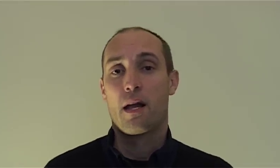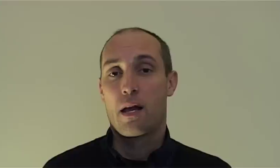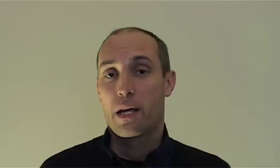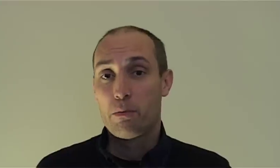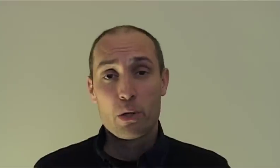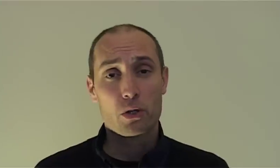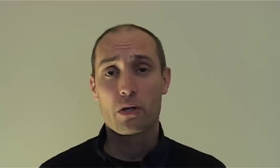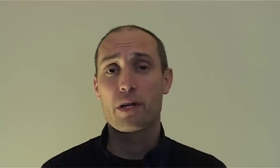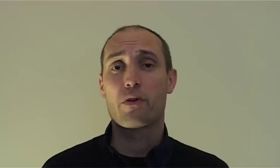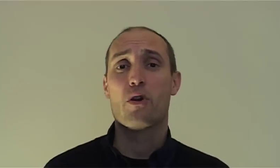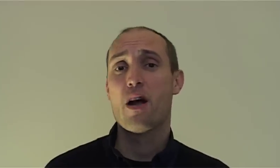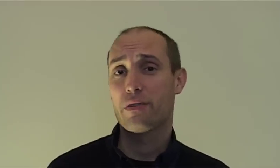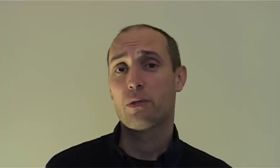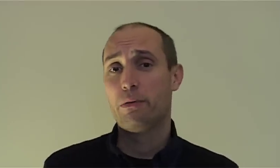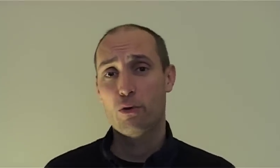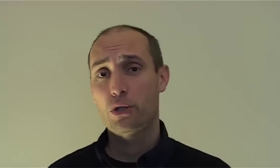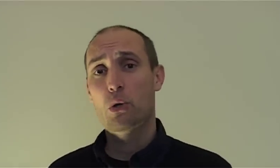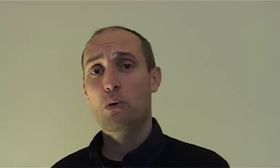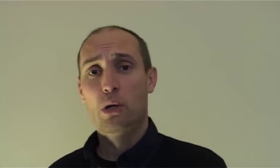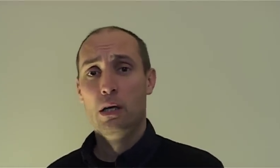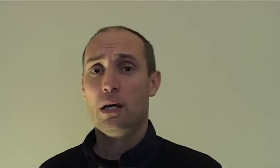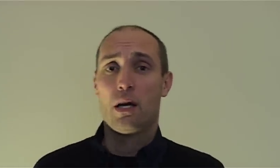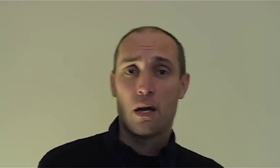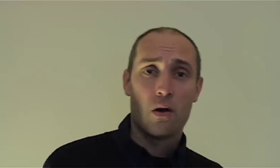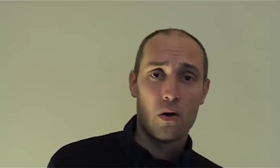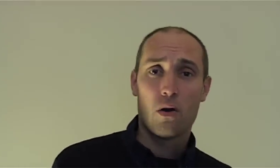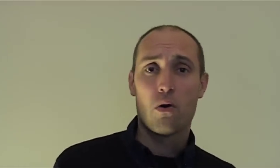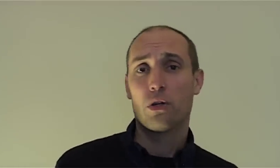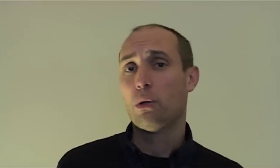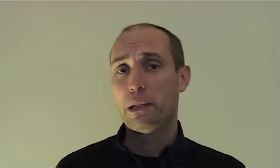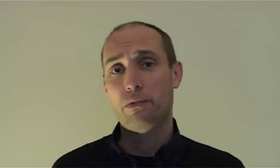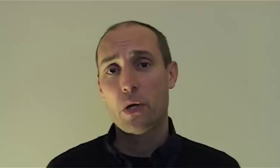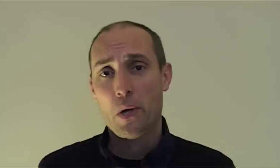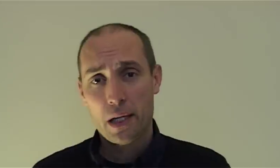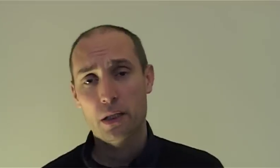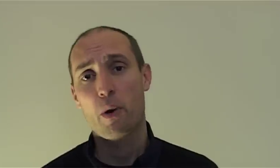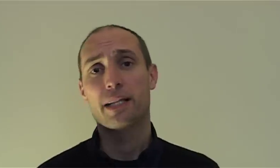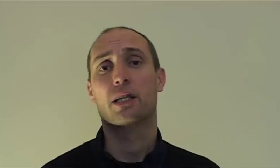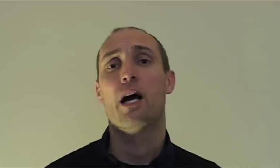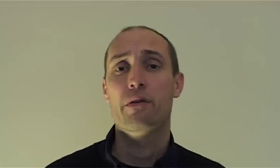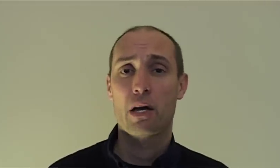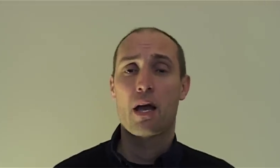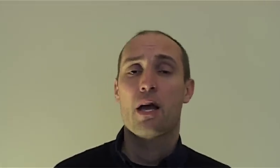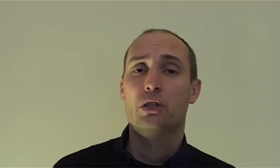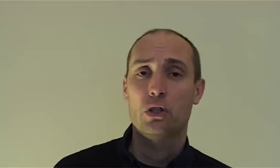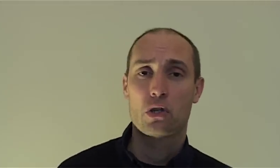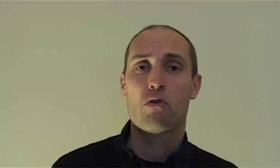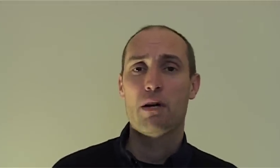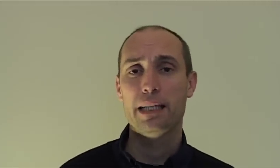it can be also good if you're nervous before a talk or a job interview it's a way to kind of just release